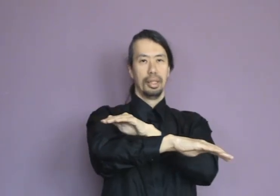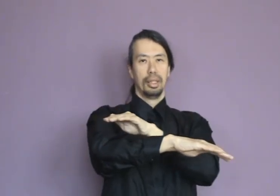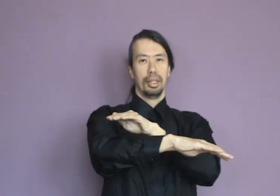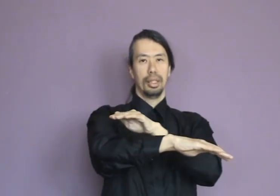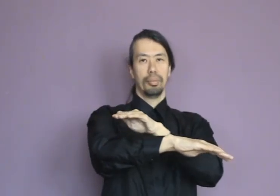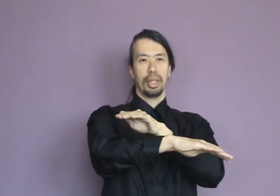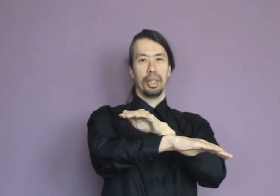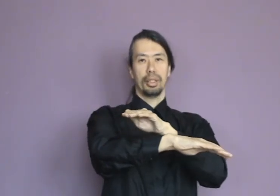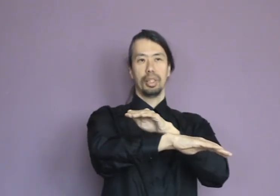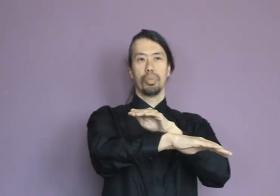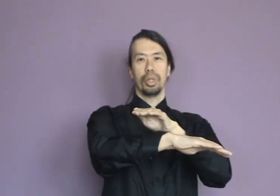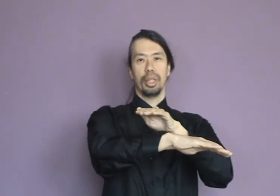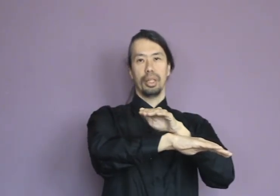And make the energy more yin.